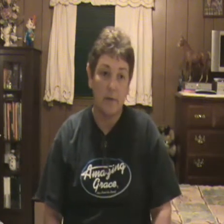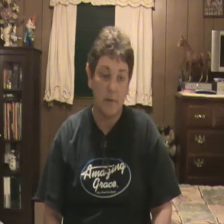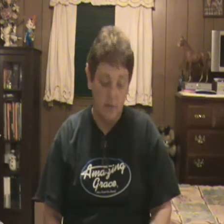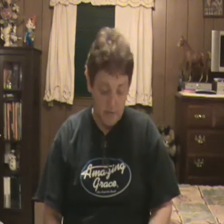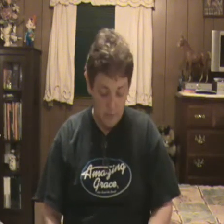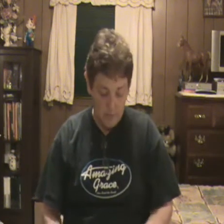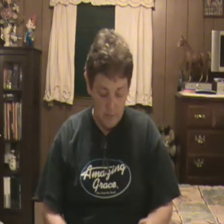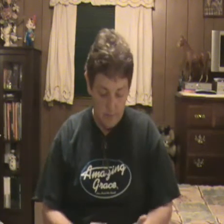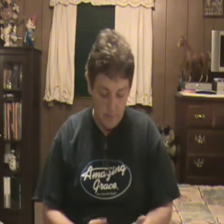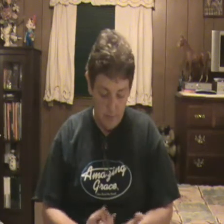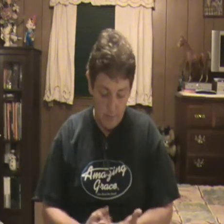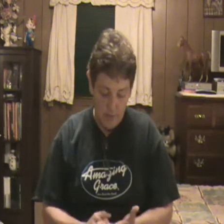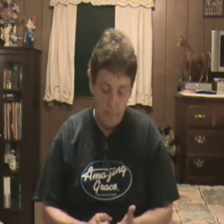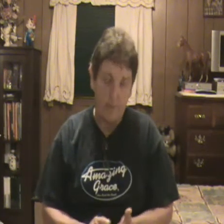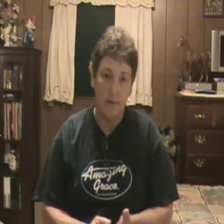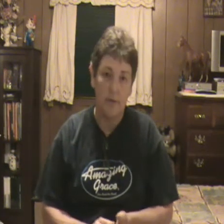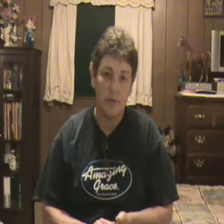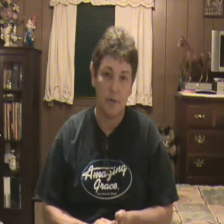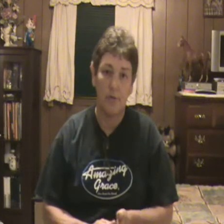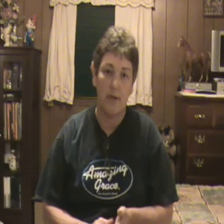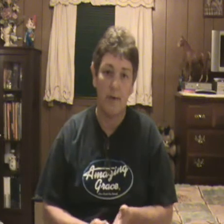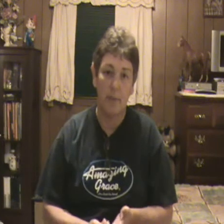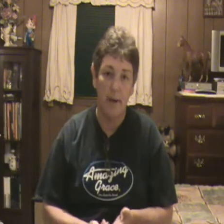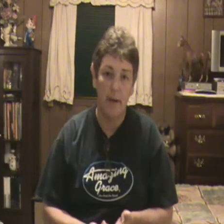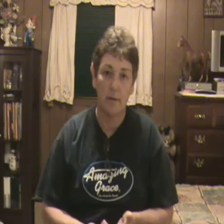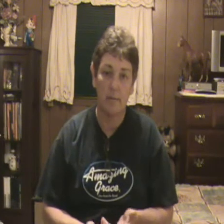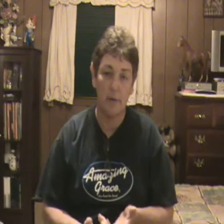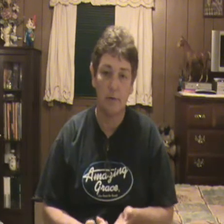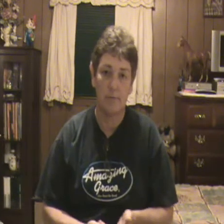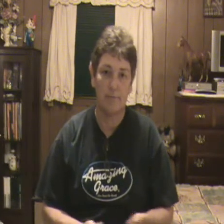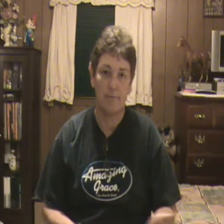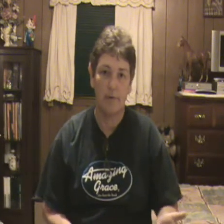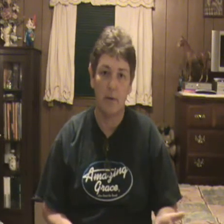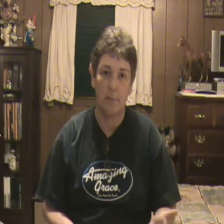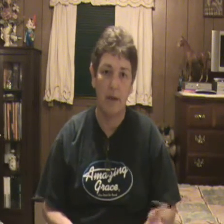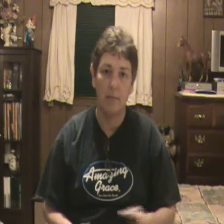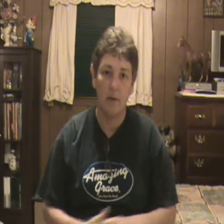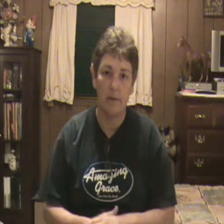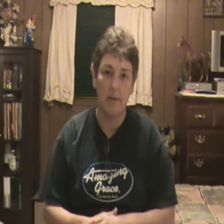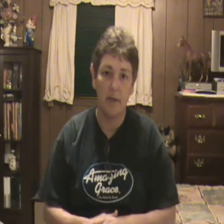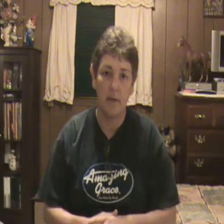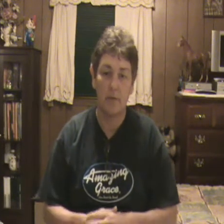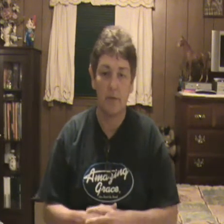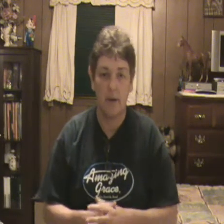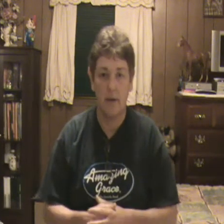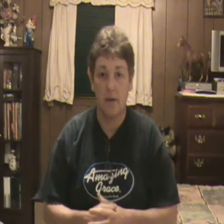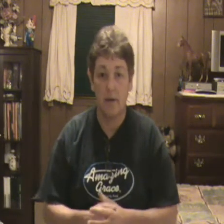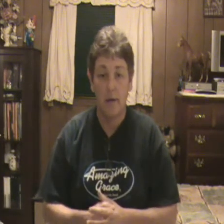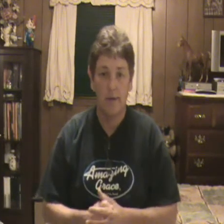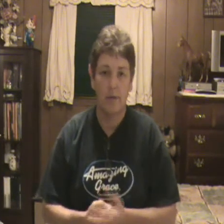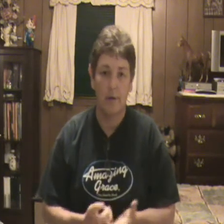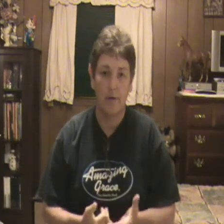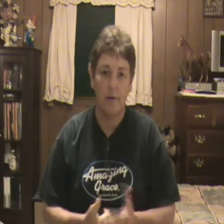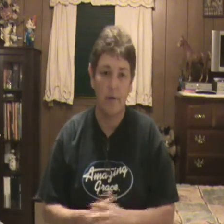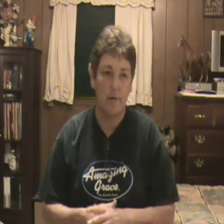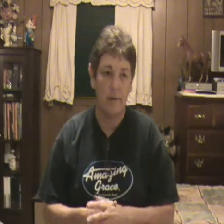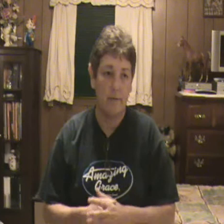you don't have to really, you know, worry about being in excruciating pain because most, you know, pain medicine they give is like generic, like